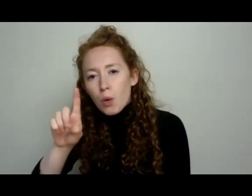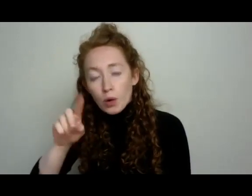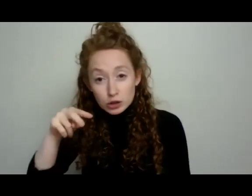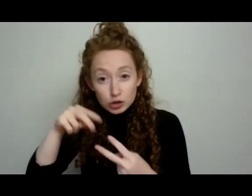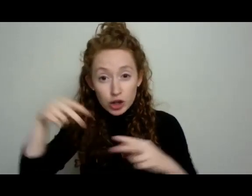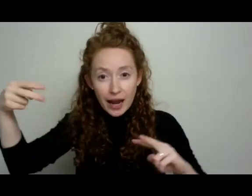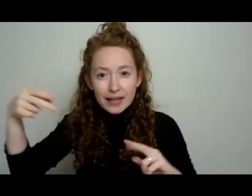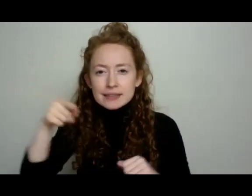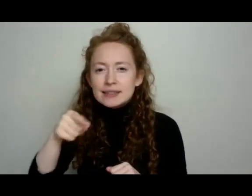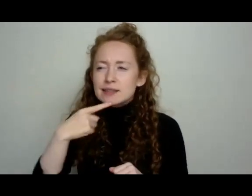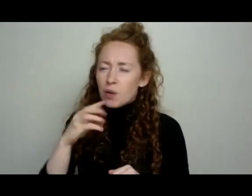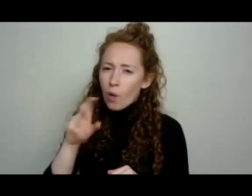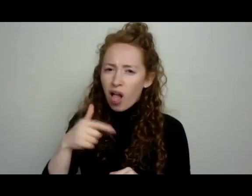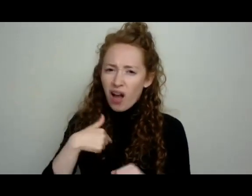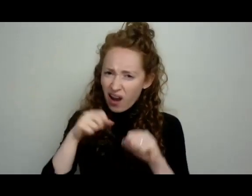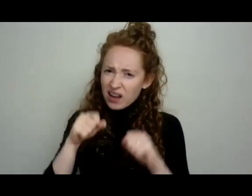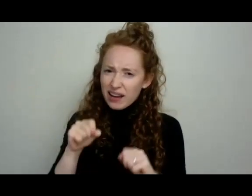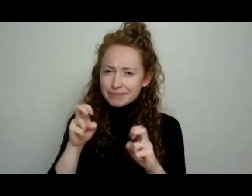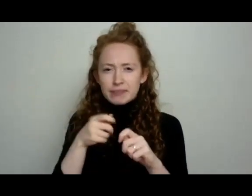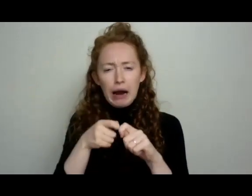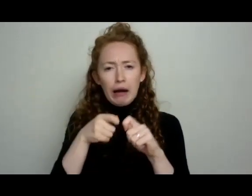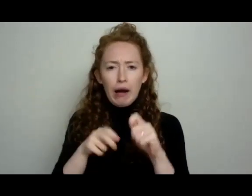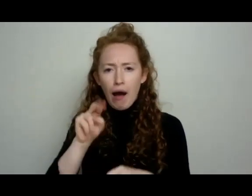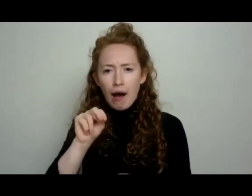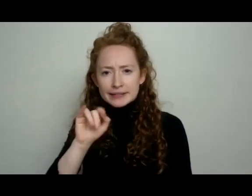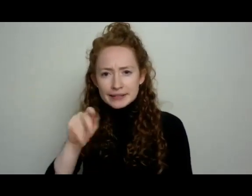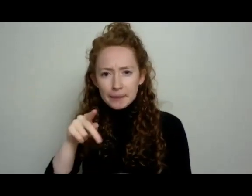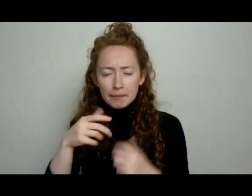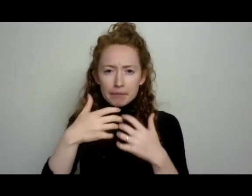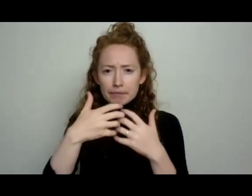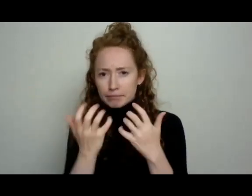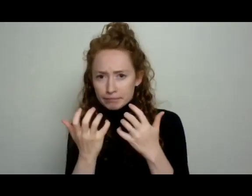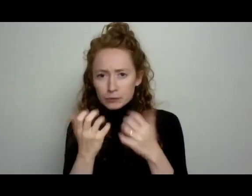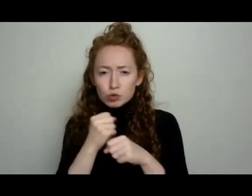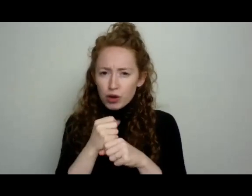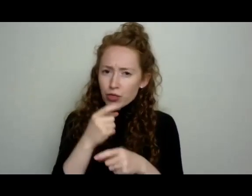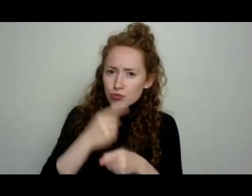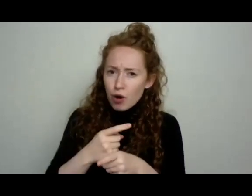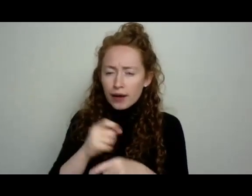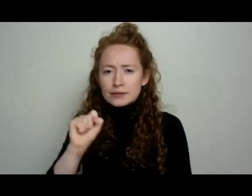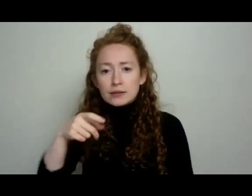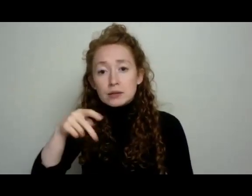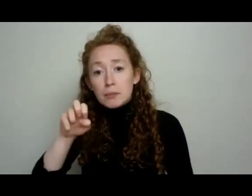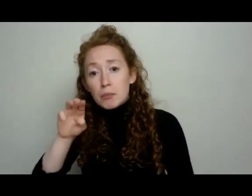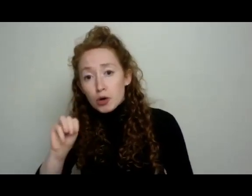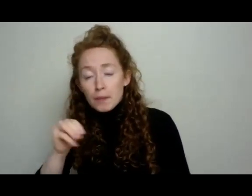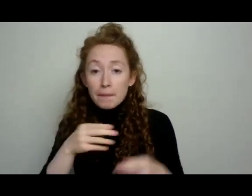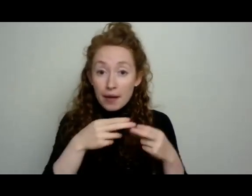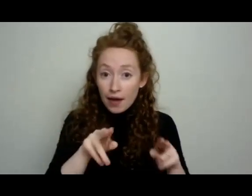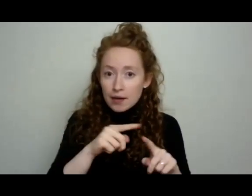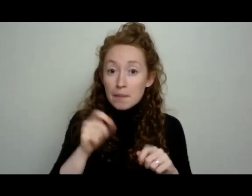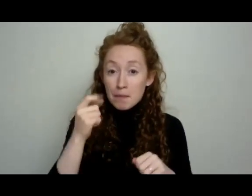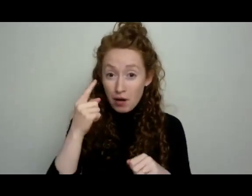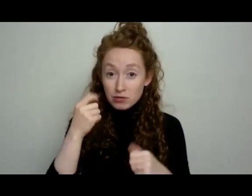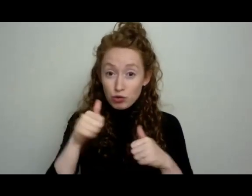wait, I can't, I can unzip to create the, right, the sperm and the egg. But when they try to rezip, it just doesn't quite